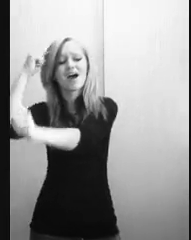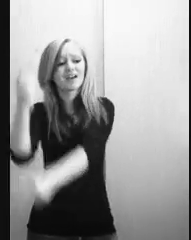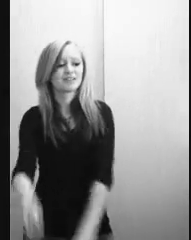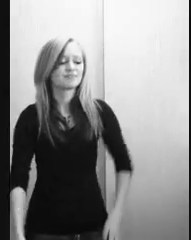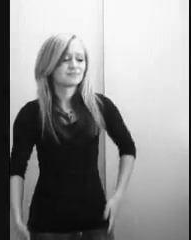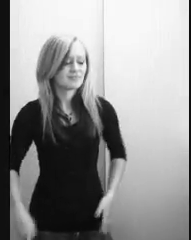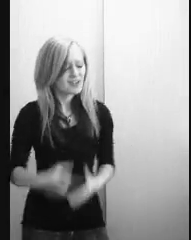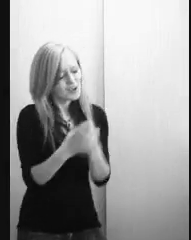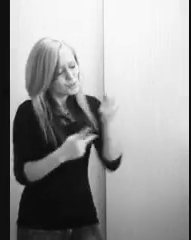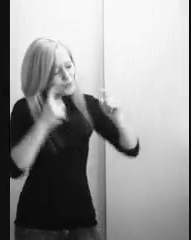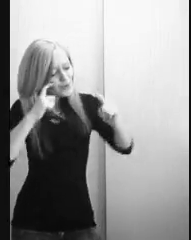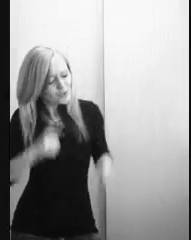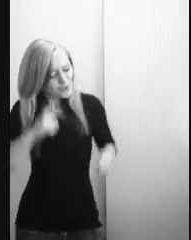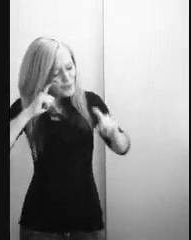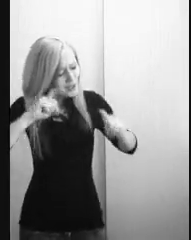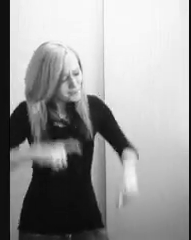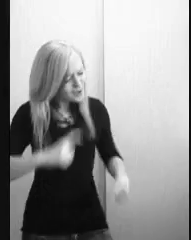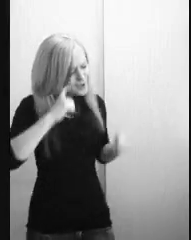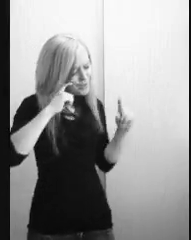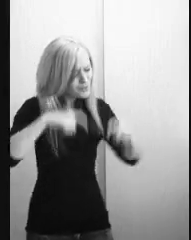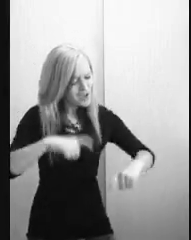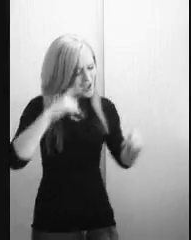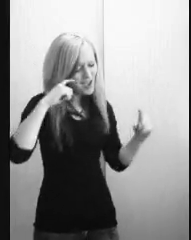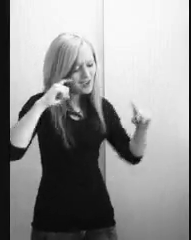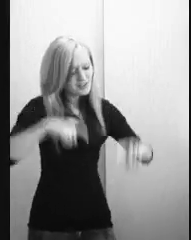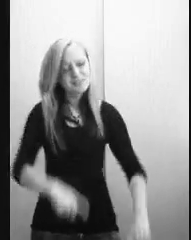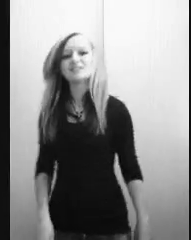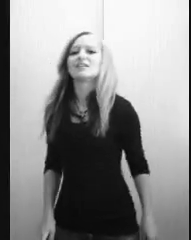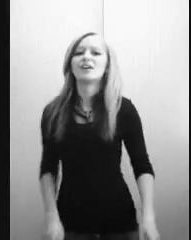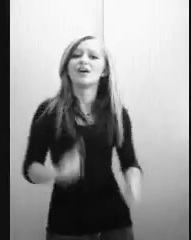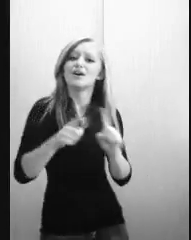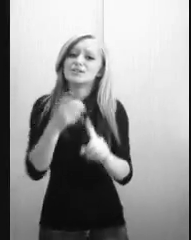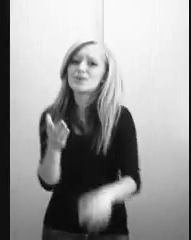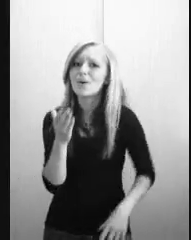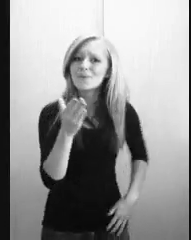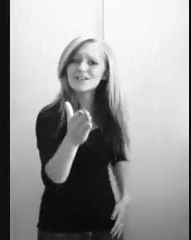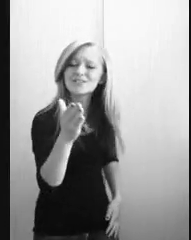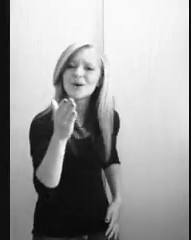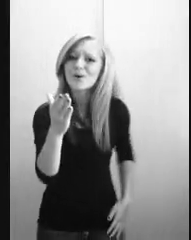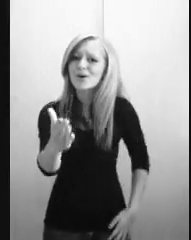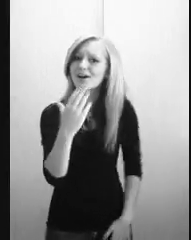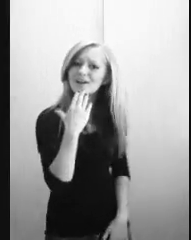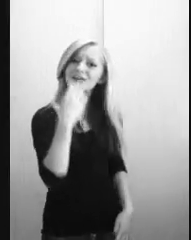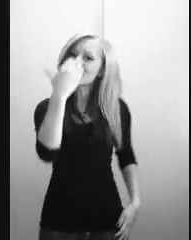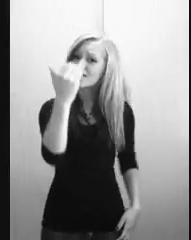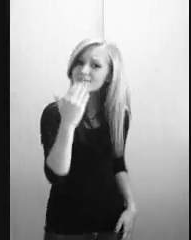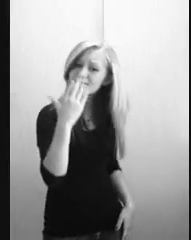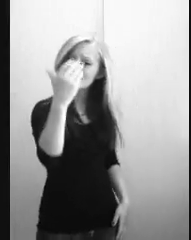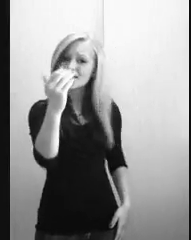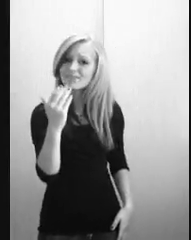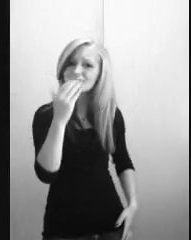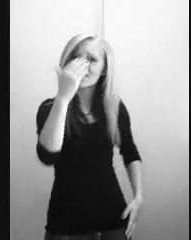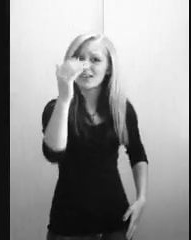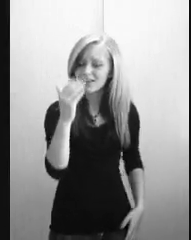mind That we both cried Cause when you're 15